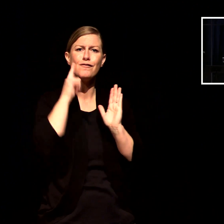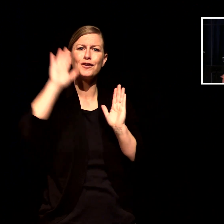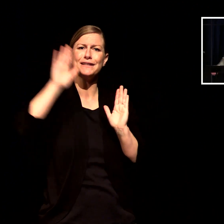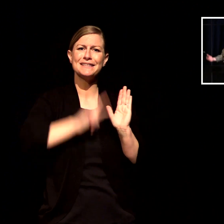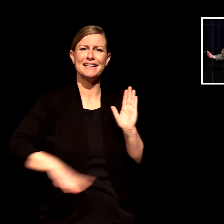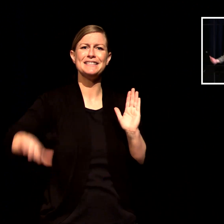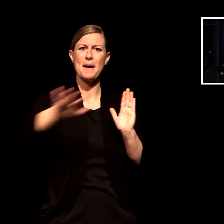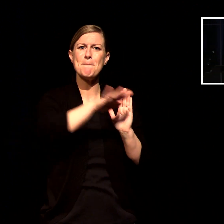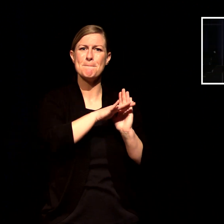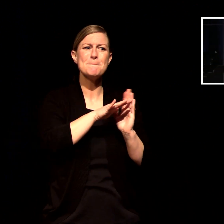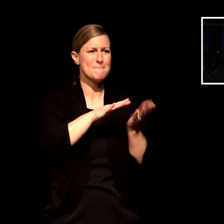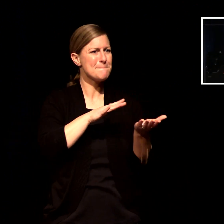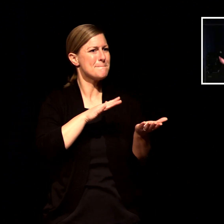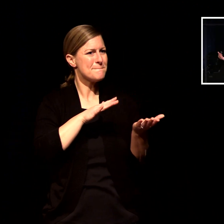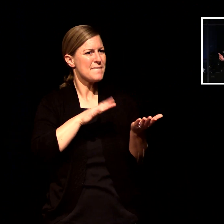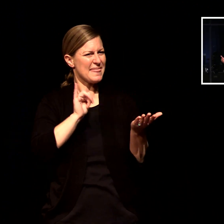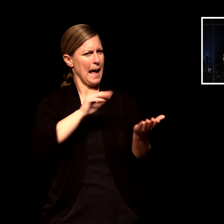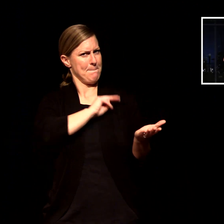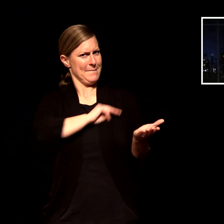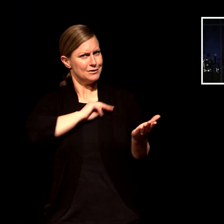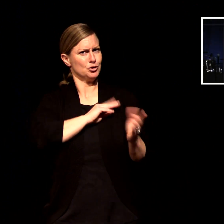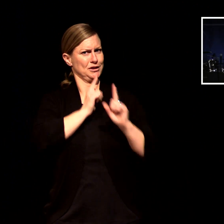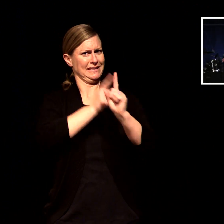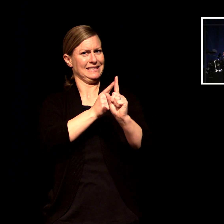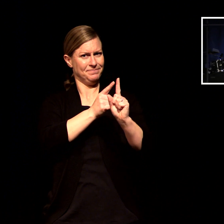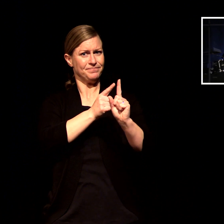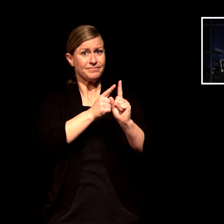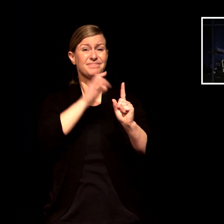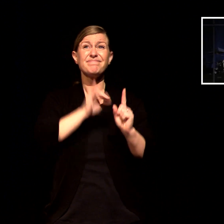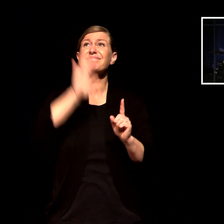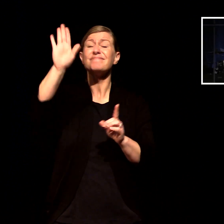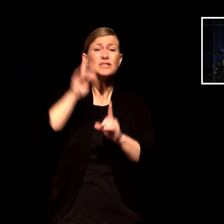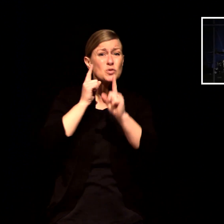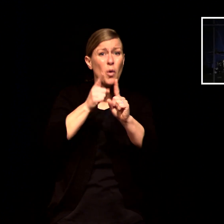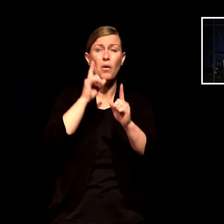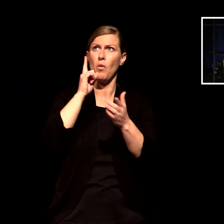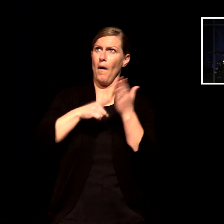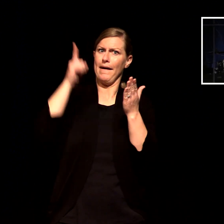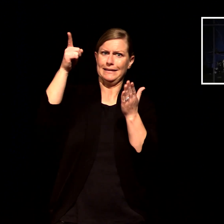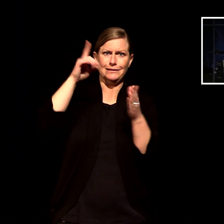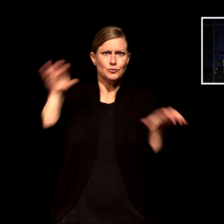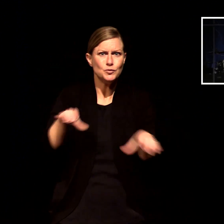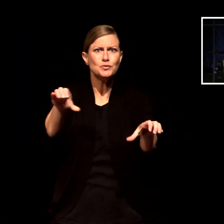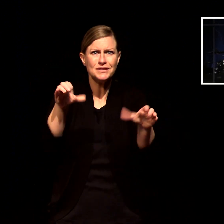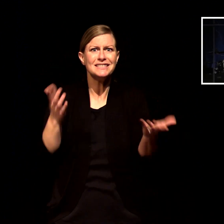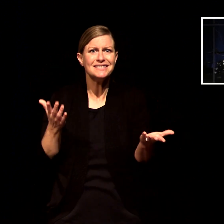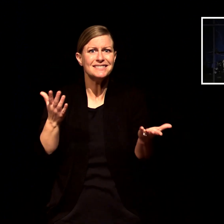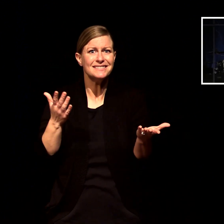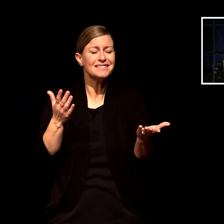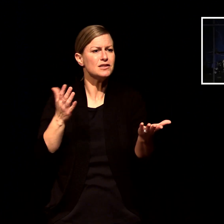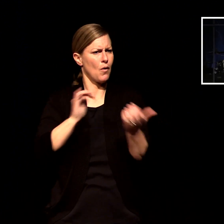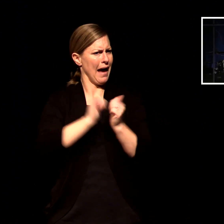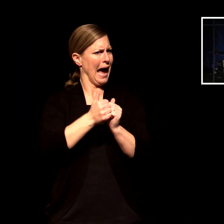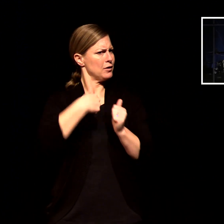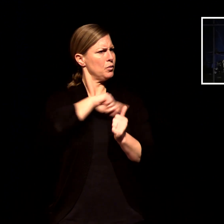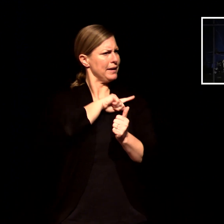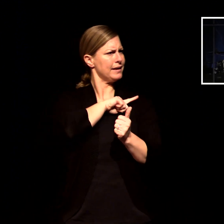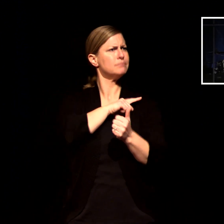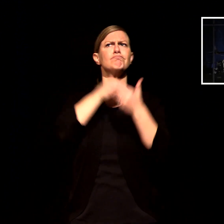the end game mission is what jesus is driving at now he gives a couple things that are going to help us get on mission but he wants us to